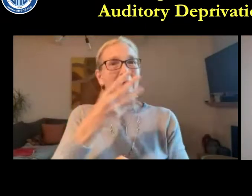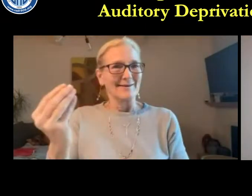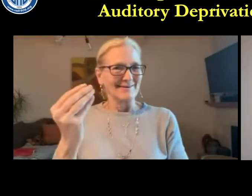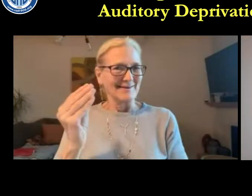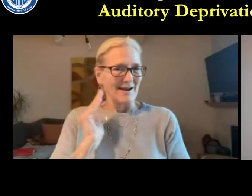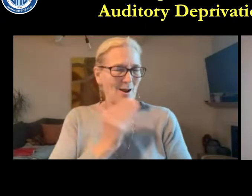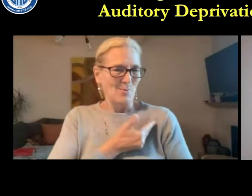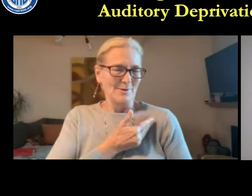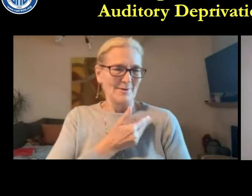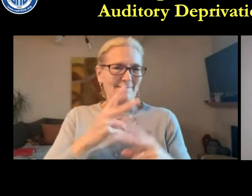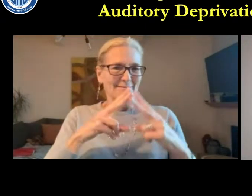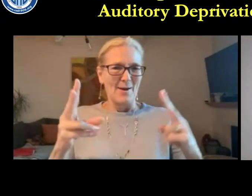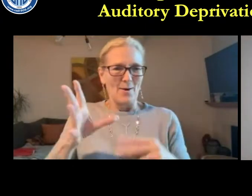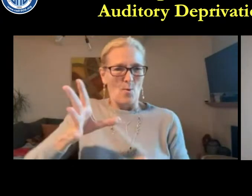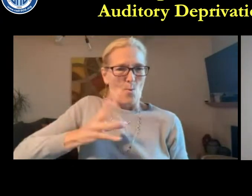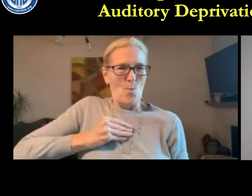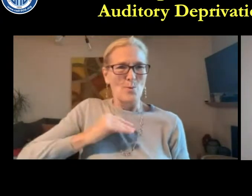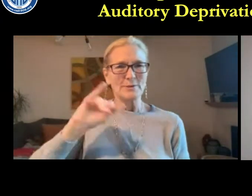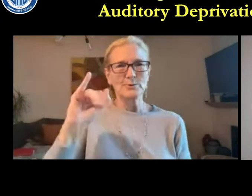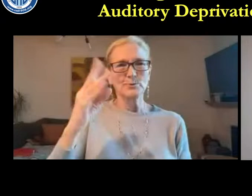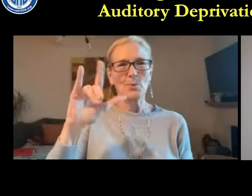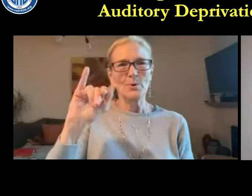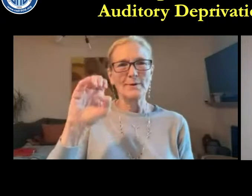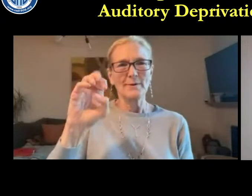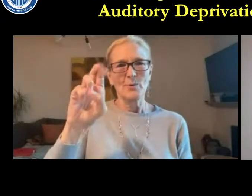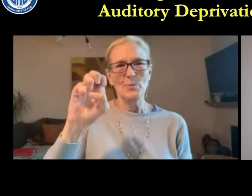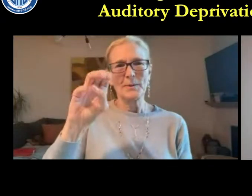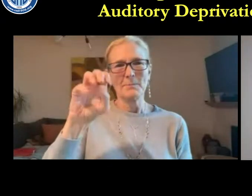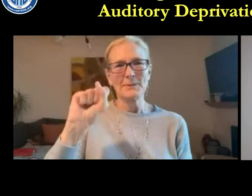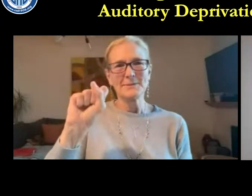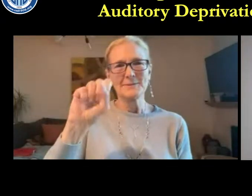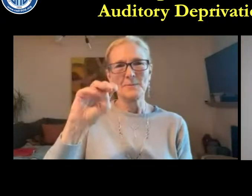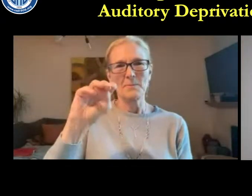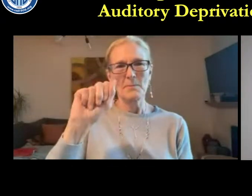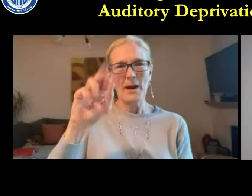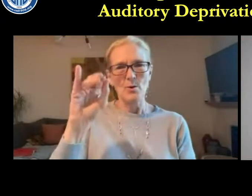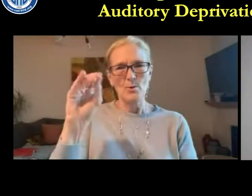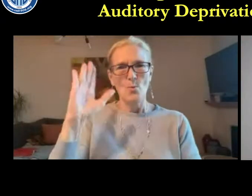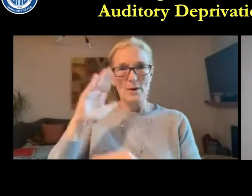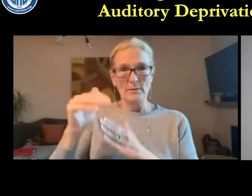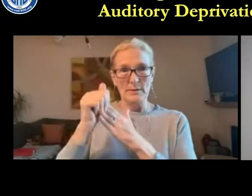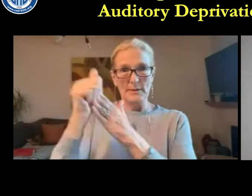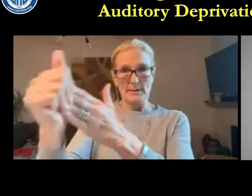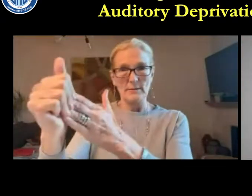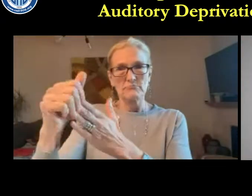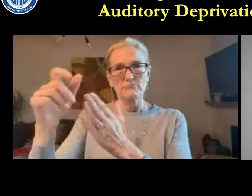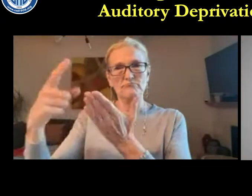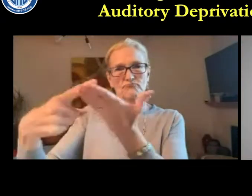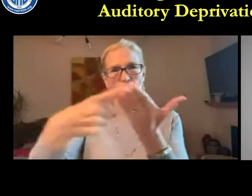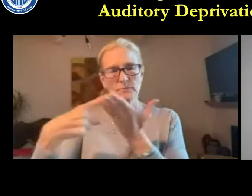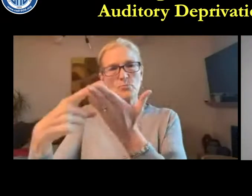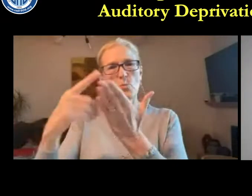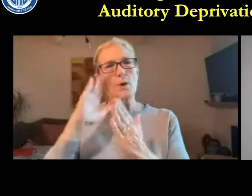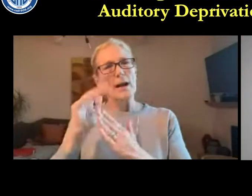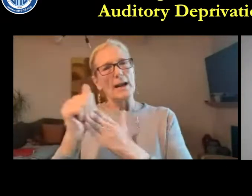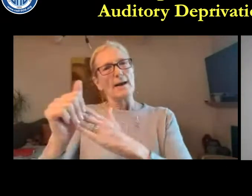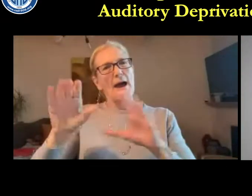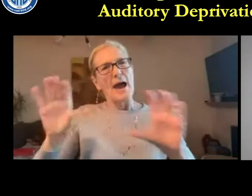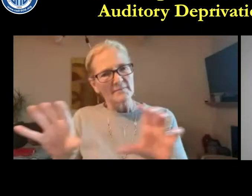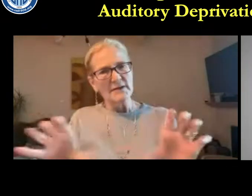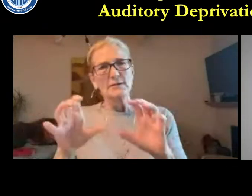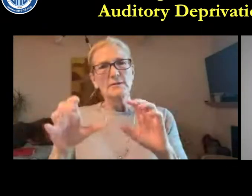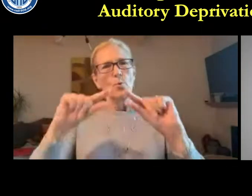And it will be a hands-on type of webinar. And our very own Julie Rems